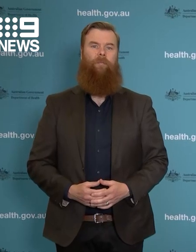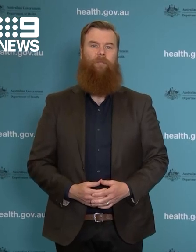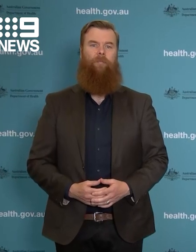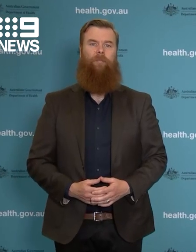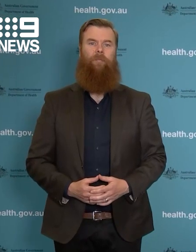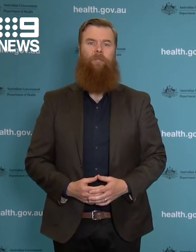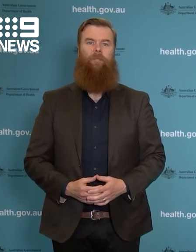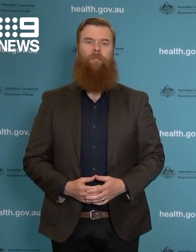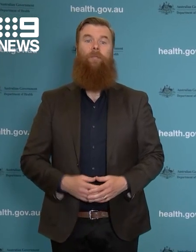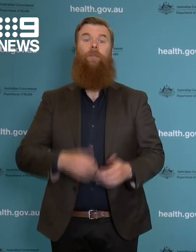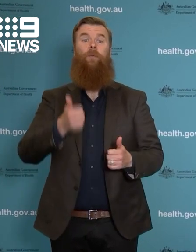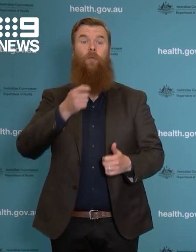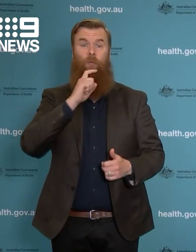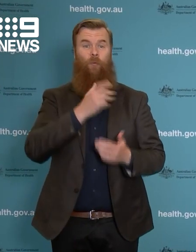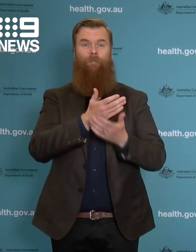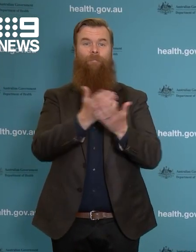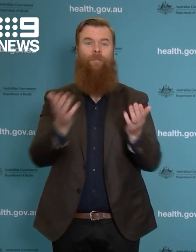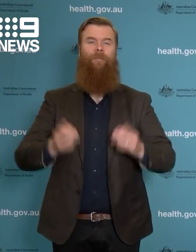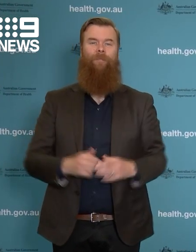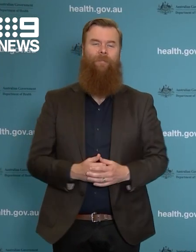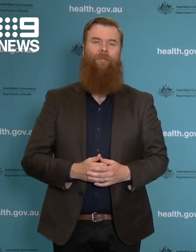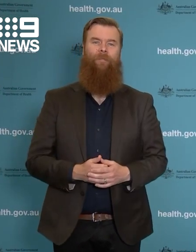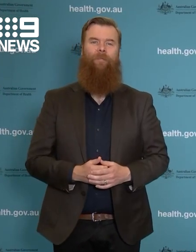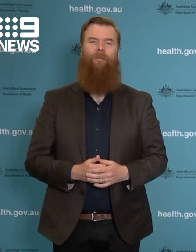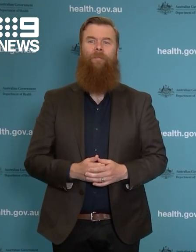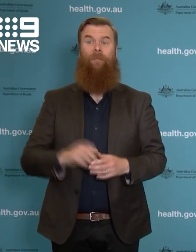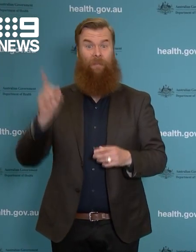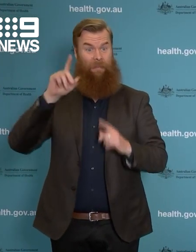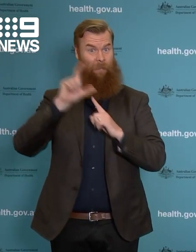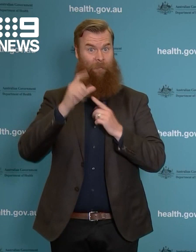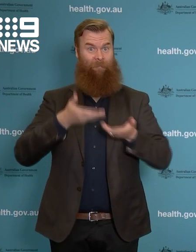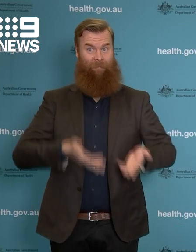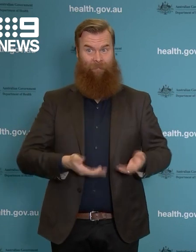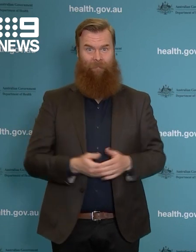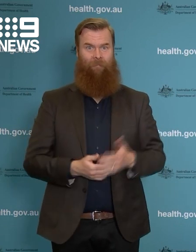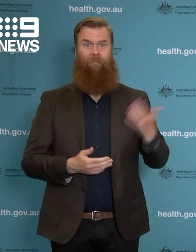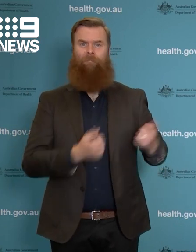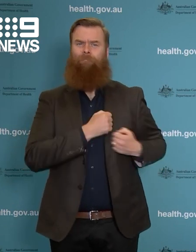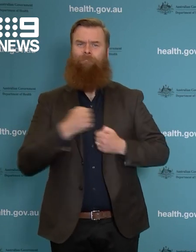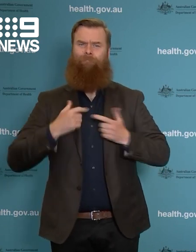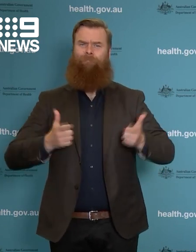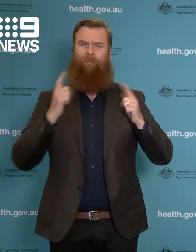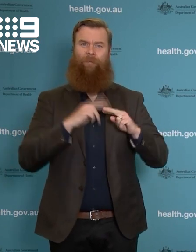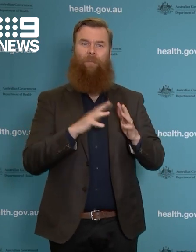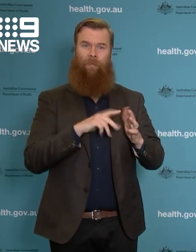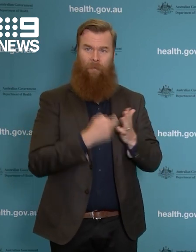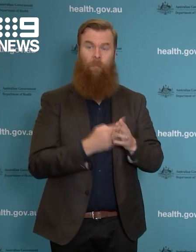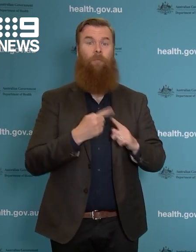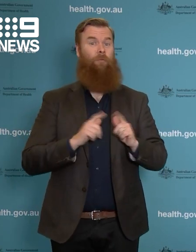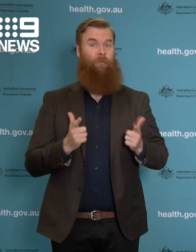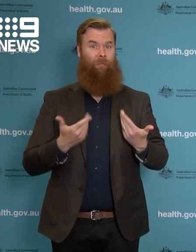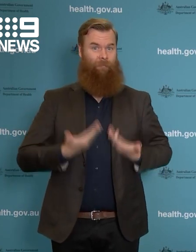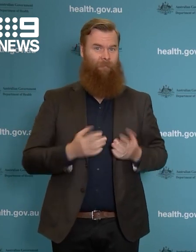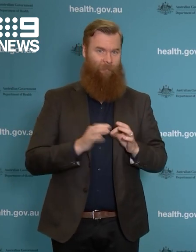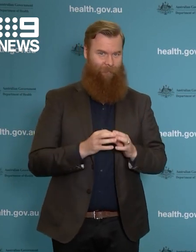Good afternoon, everyone. Paul Kelly here in Canberra. I'm joined by General Fruin, as well as Ramos, my trusty